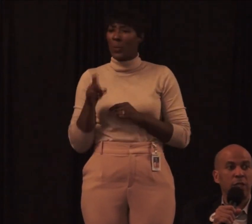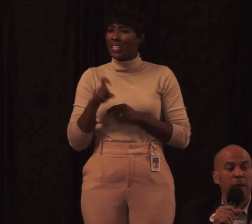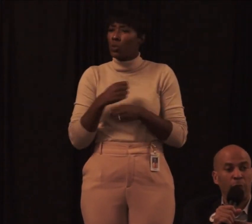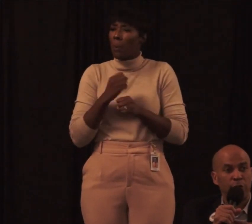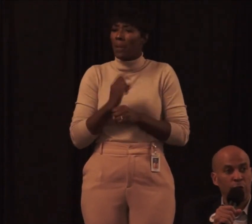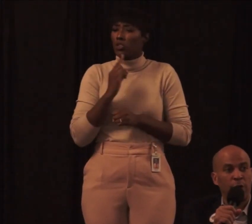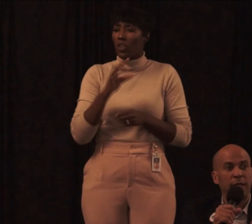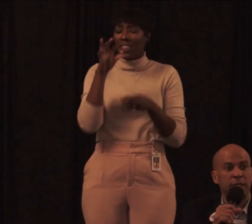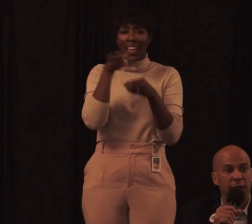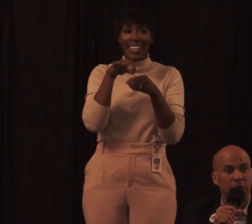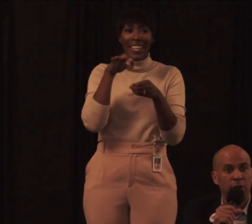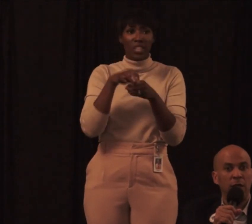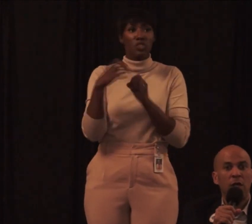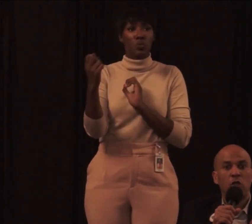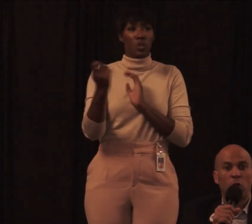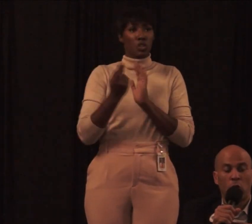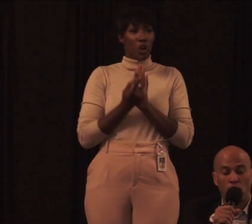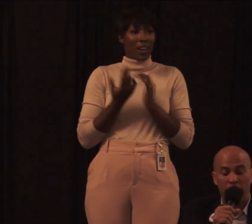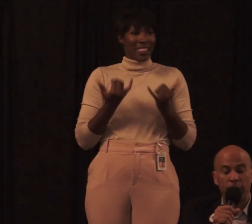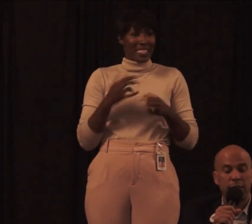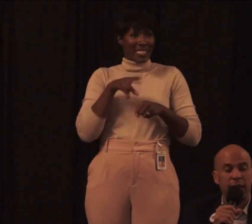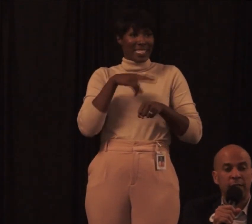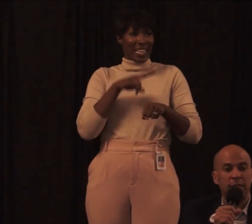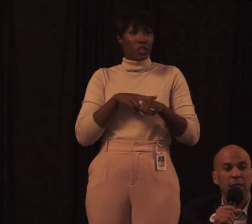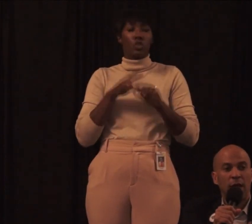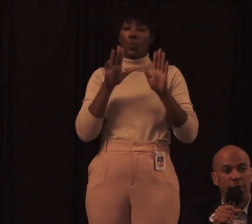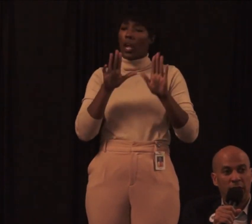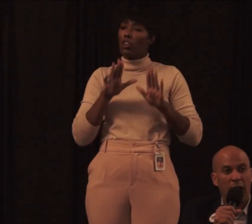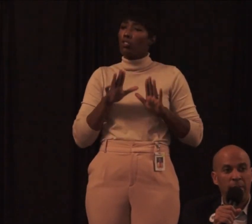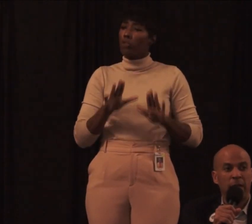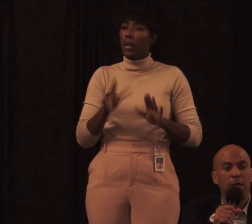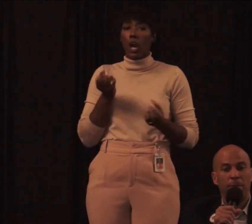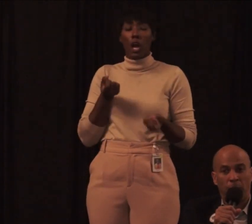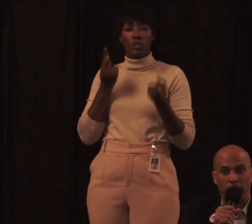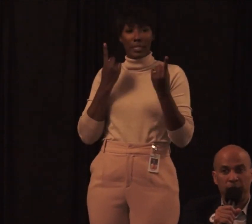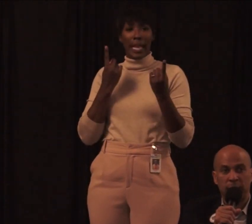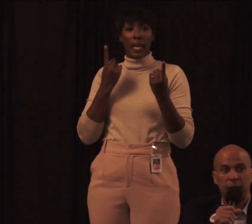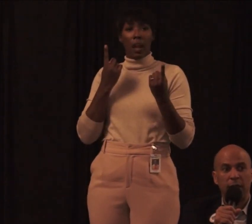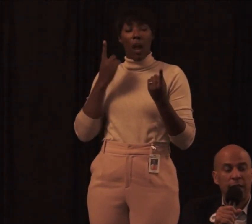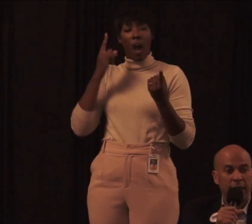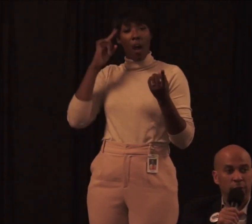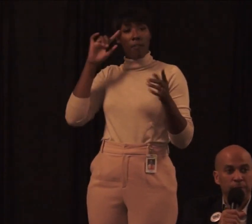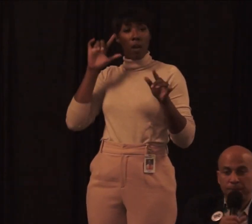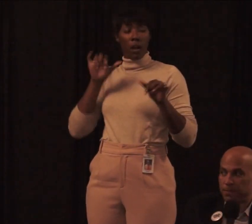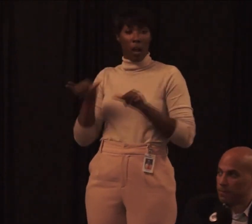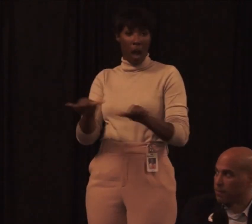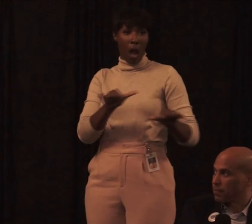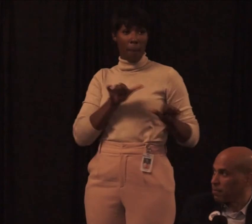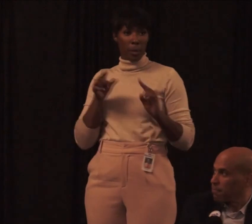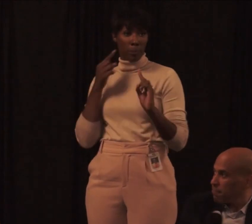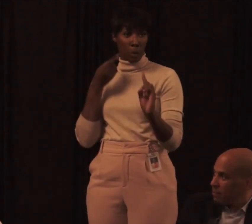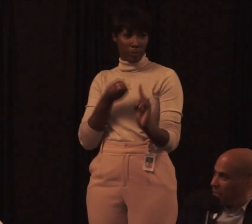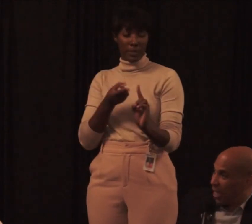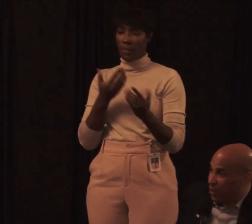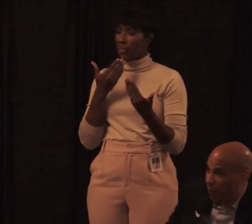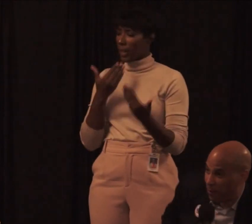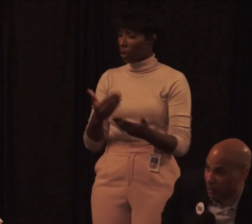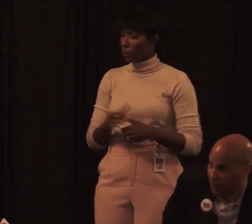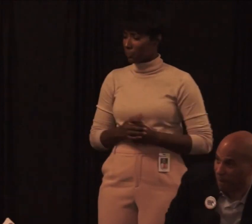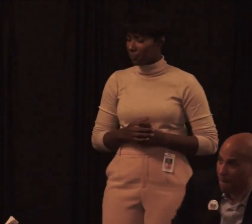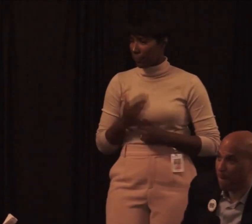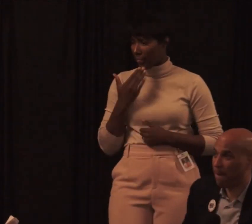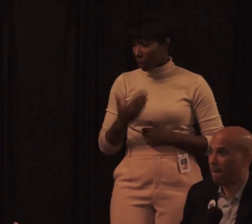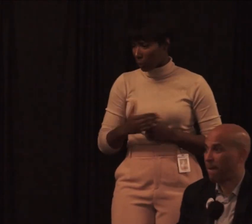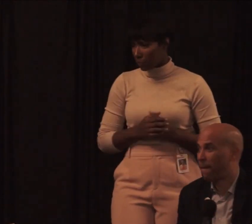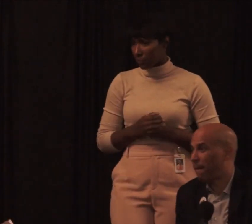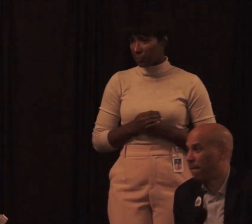this election is about returning this nation to a greater sense of common purpose. Thank you. Thank you. Thank you very